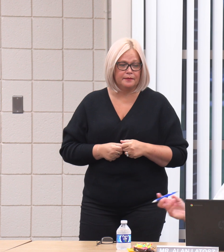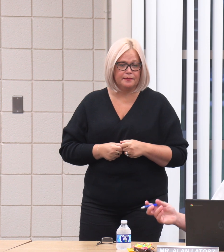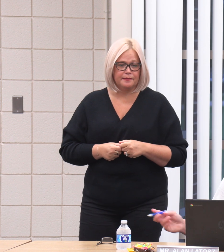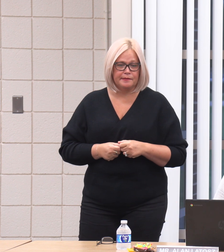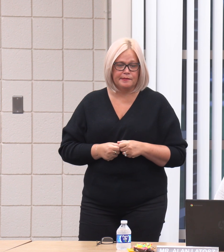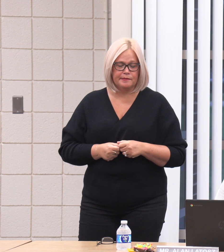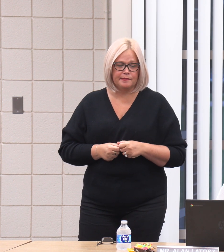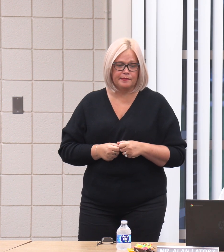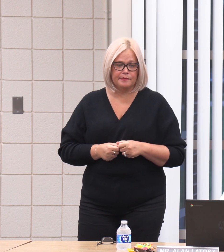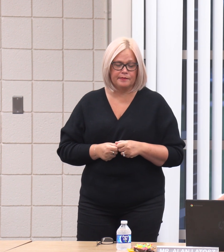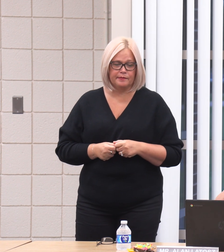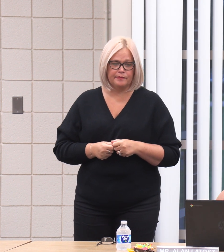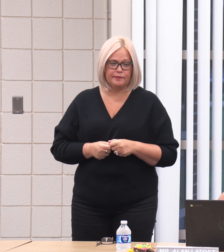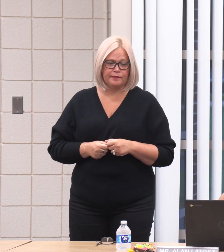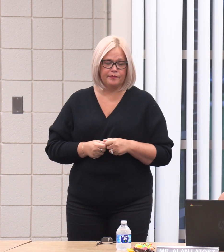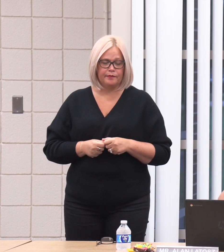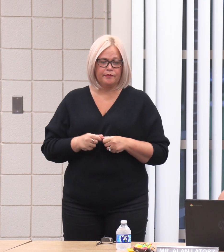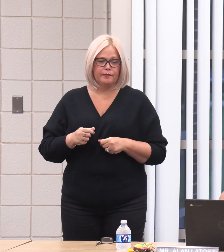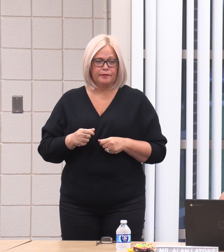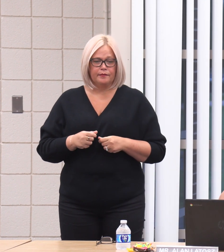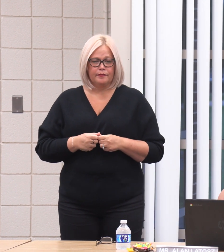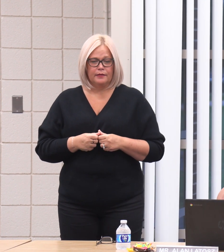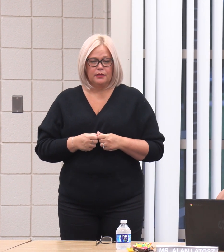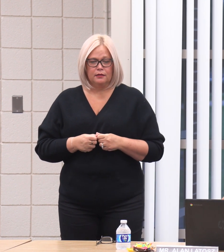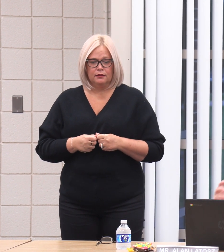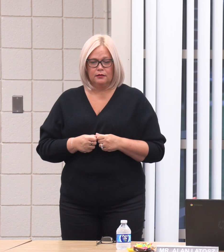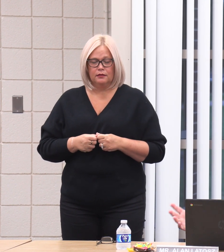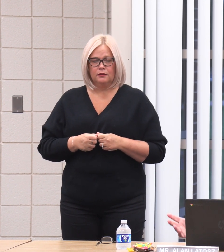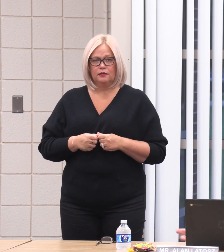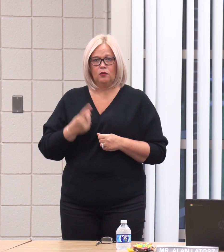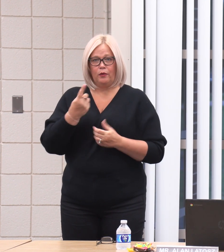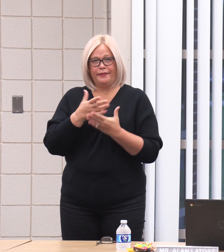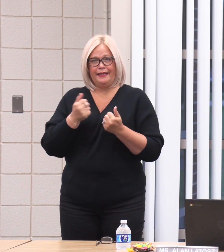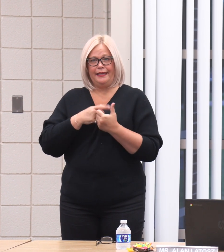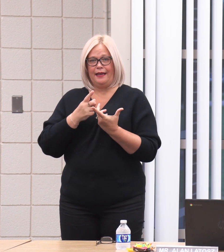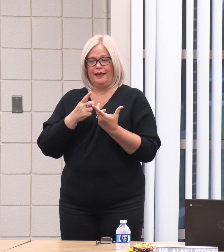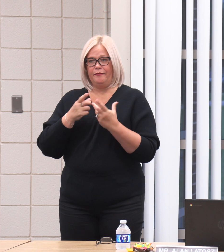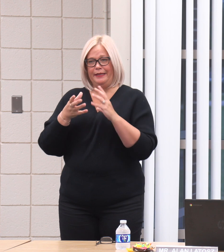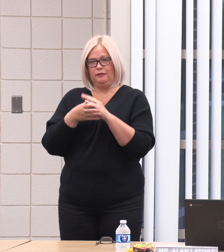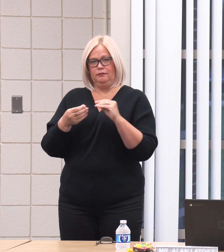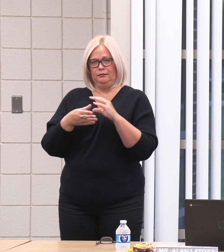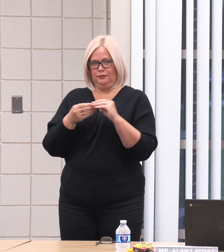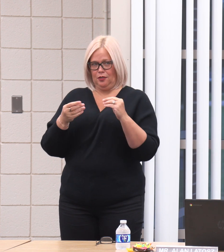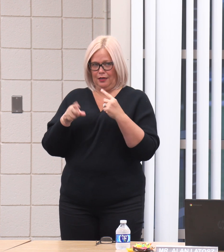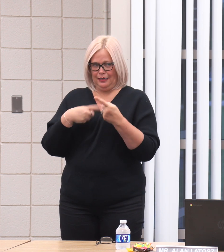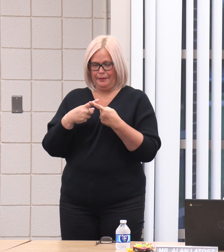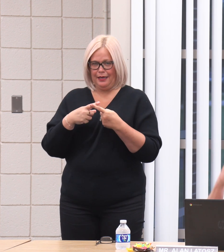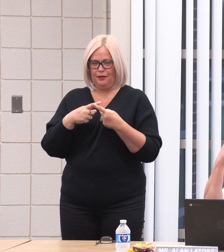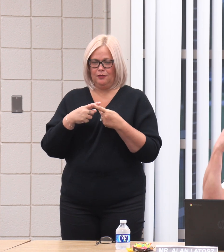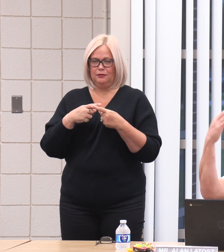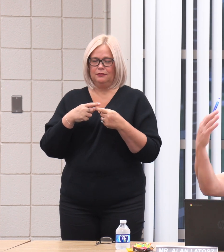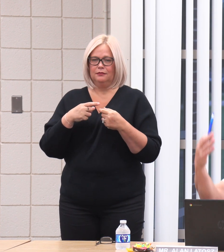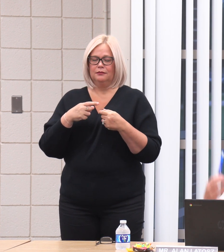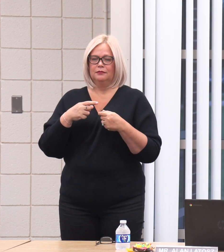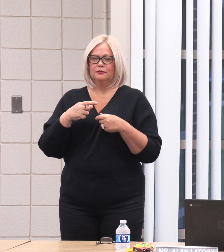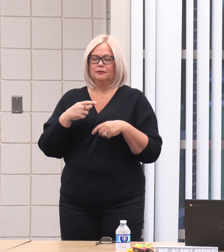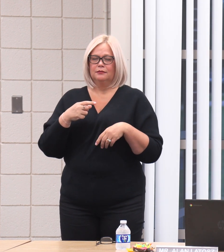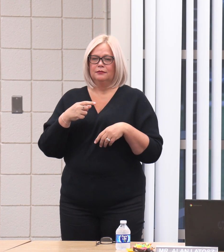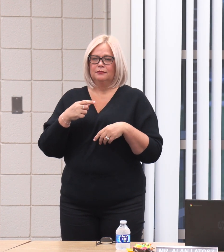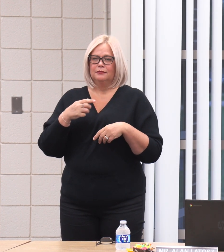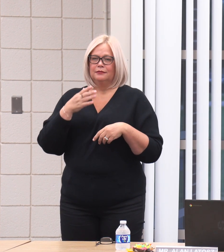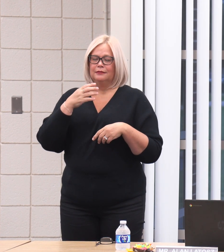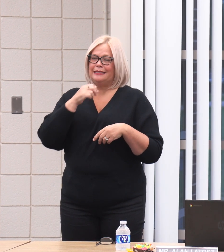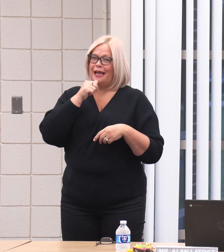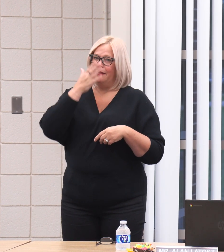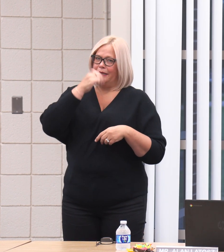One of the things I've been talking to you about, I promise you it hasn't been for lack of trying, out in the school, you